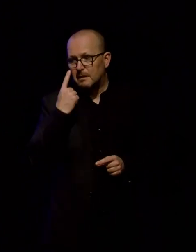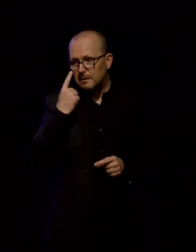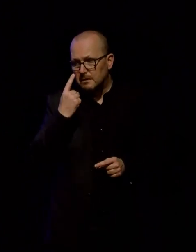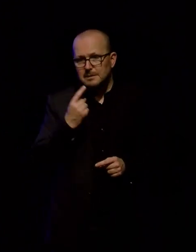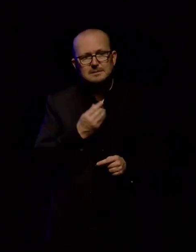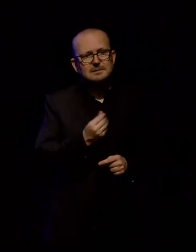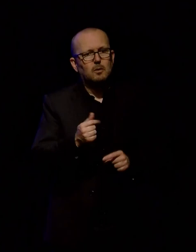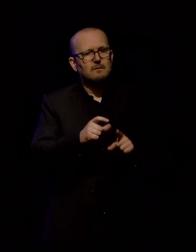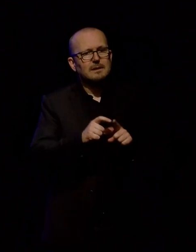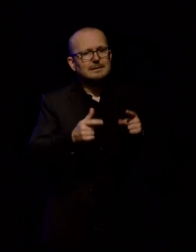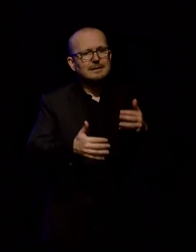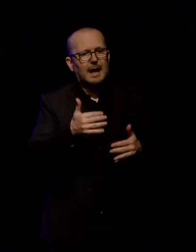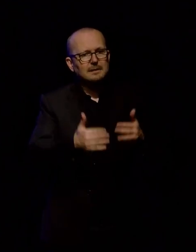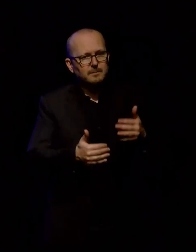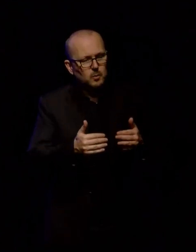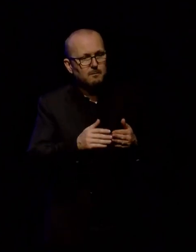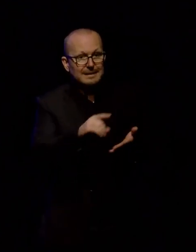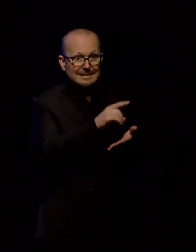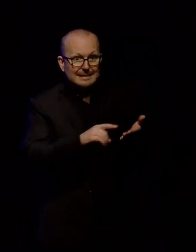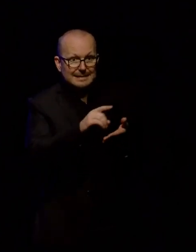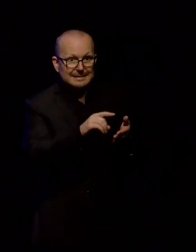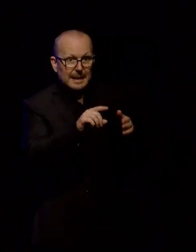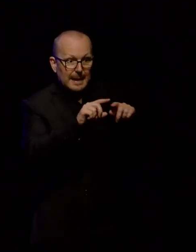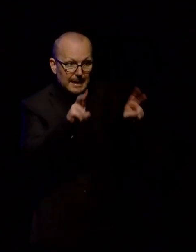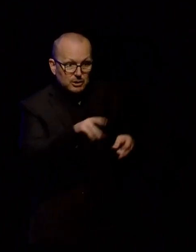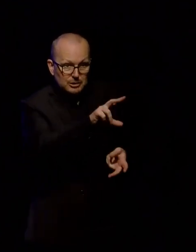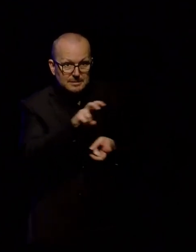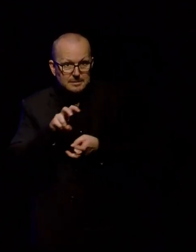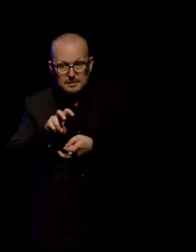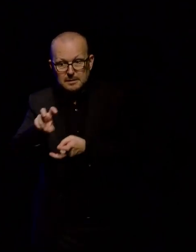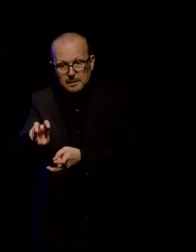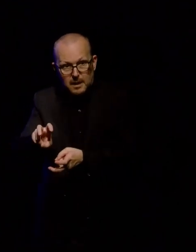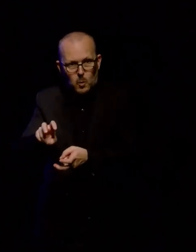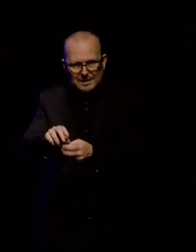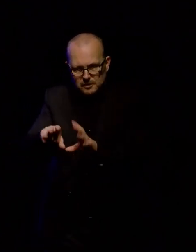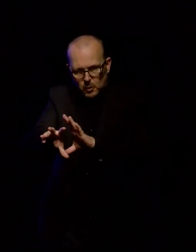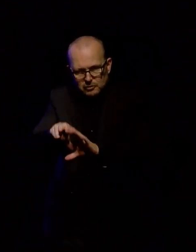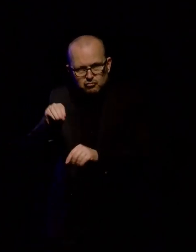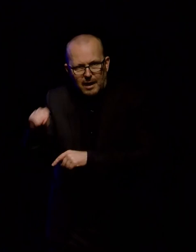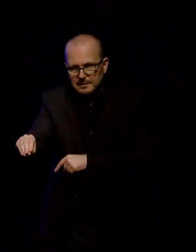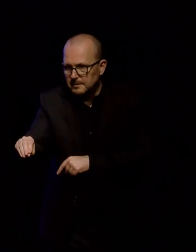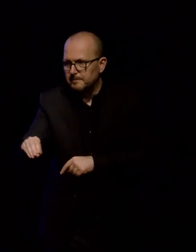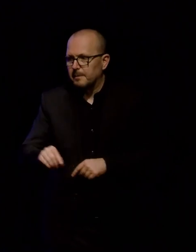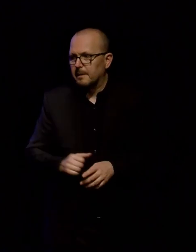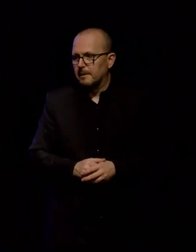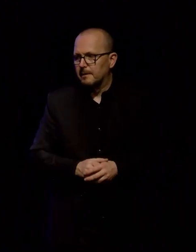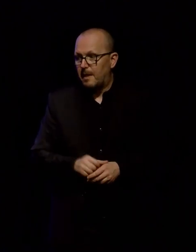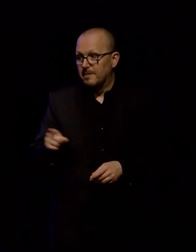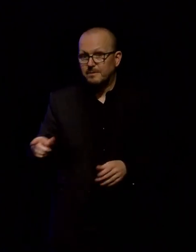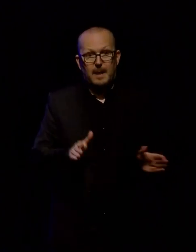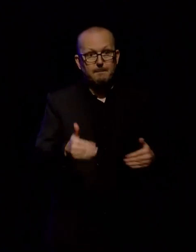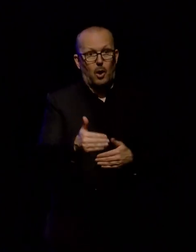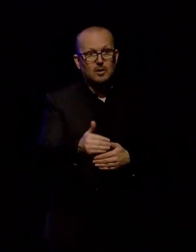downstream. So we've made disc images, we need to extract the files from the disc images. That box there in the middle is the crate if we need to return the MF Digital